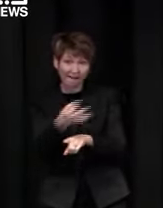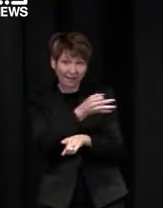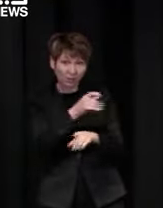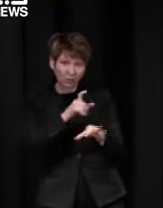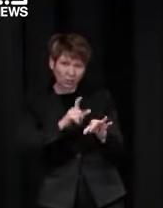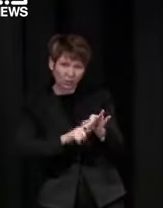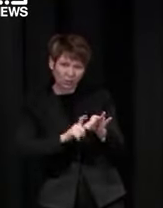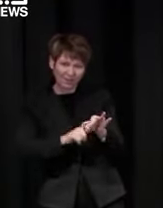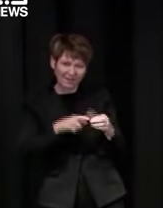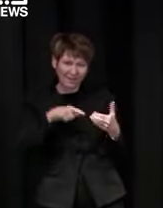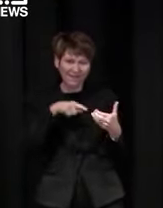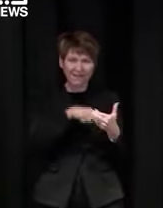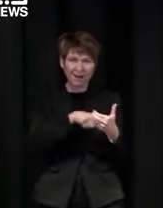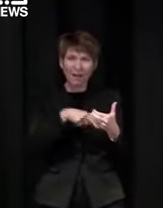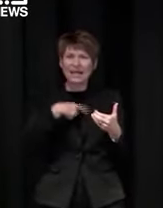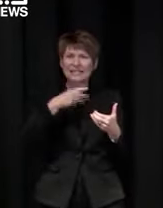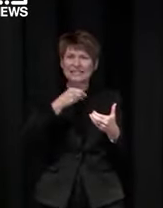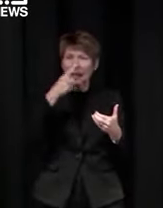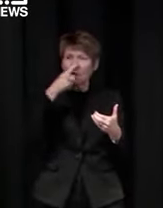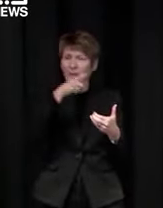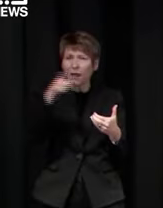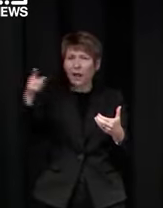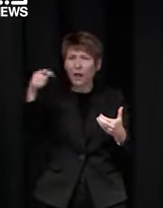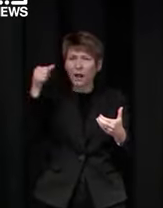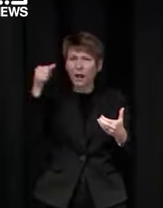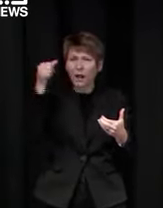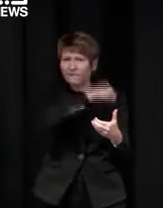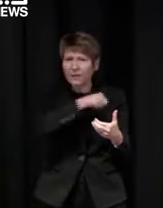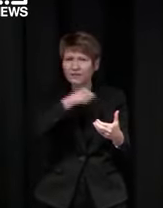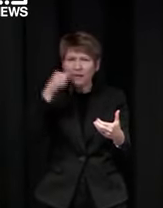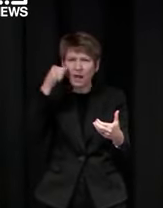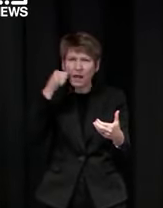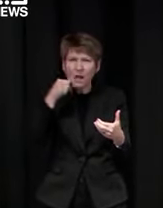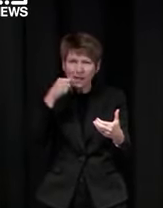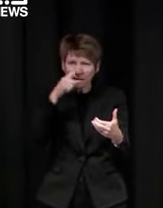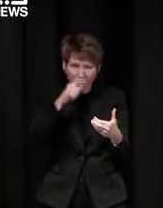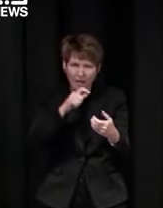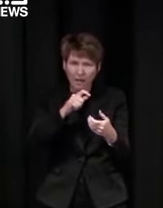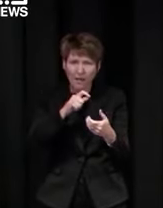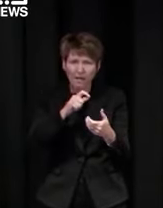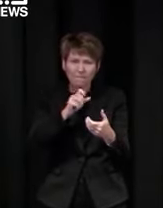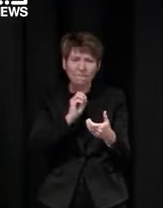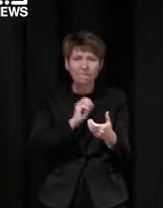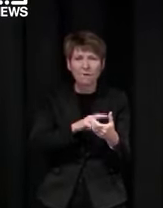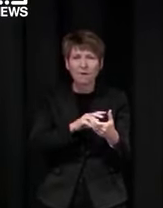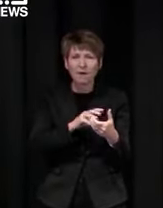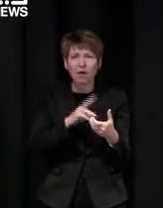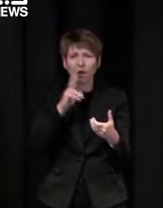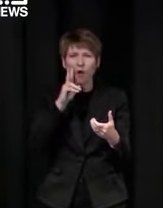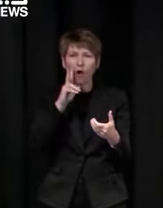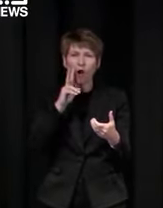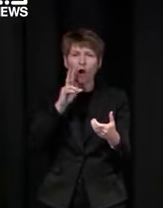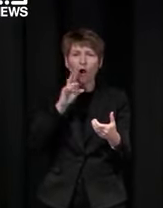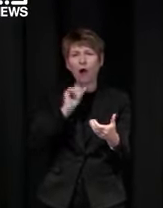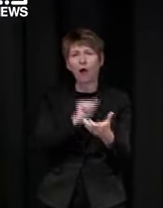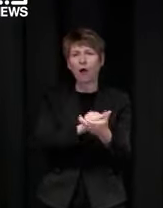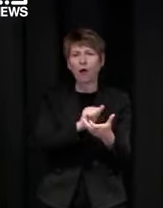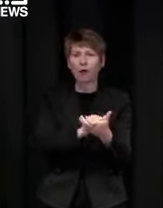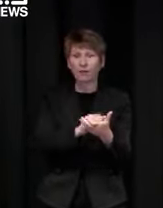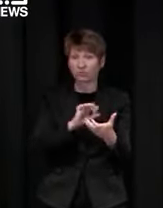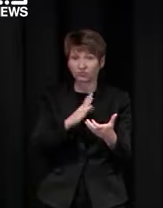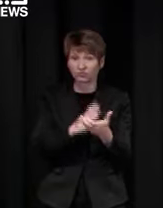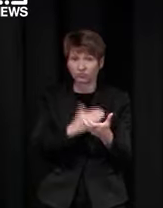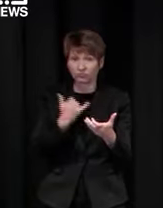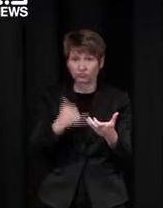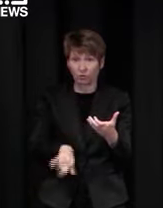will there be any provisions in place to ensure i guess um to check the authenticity of particularly hard copyback certificates